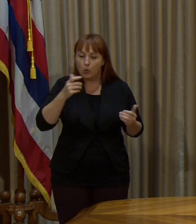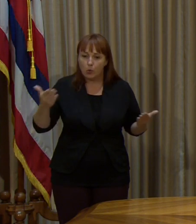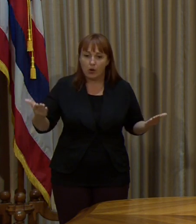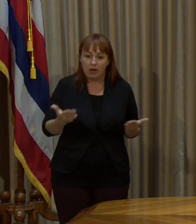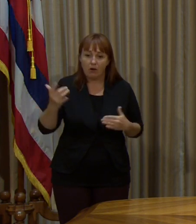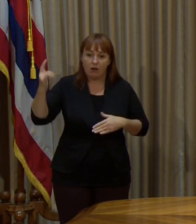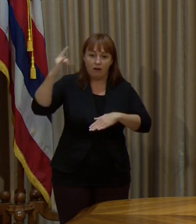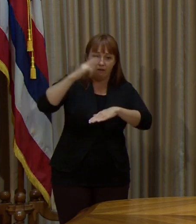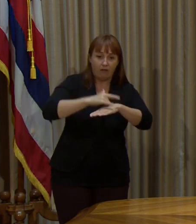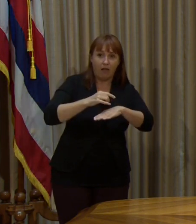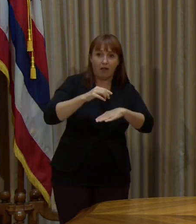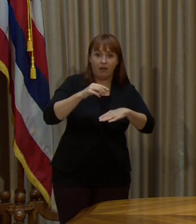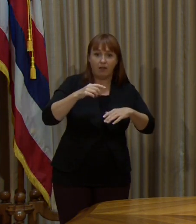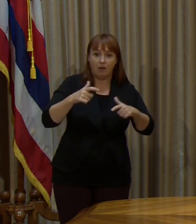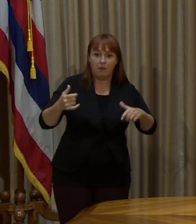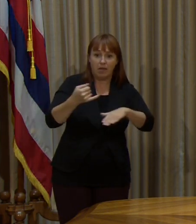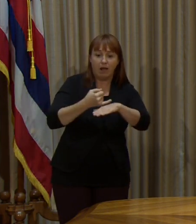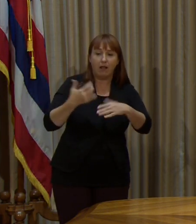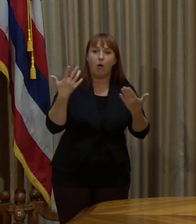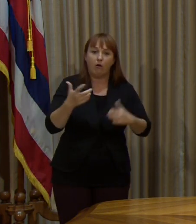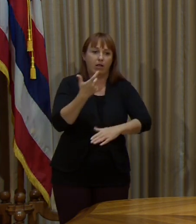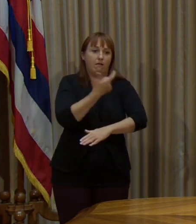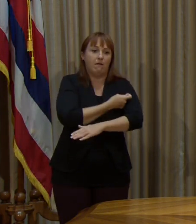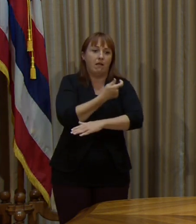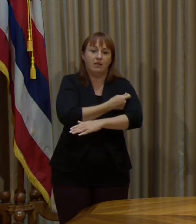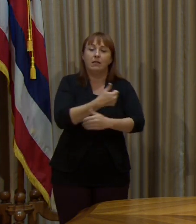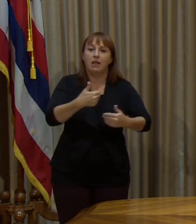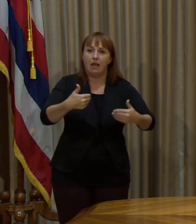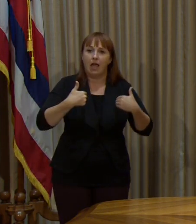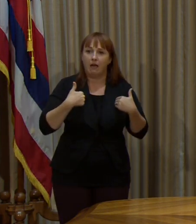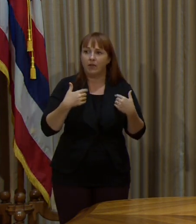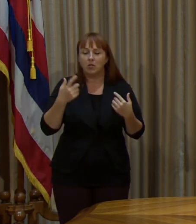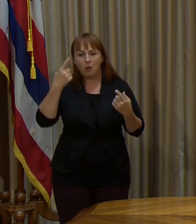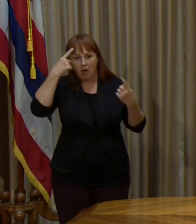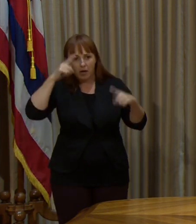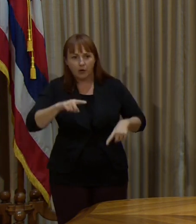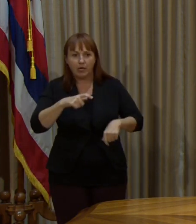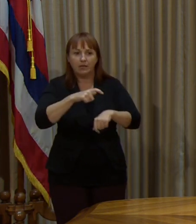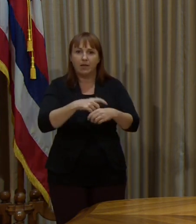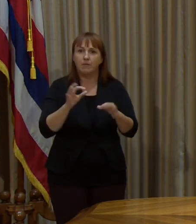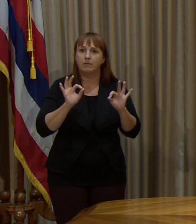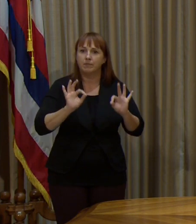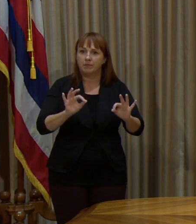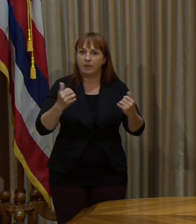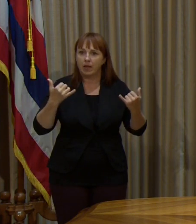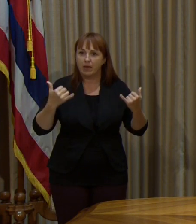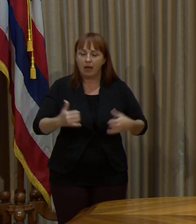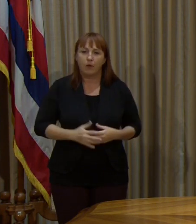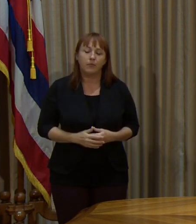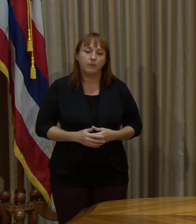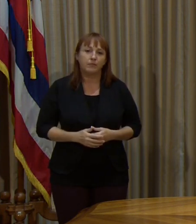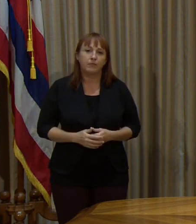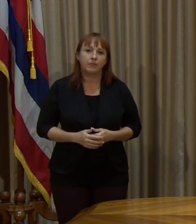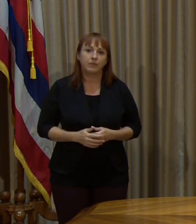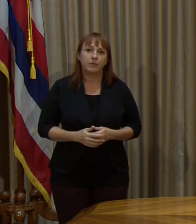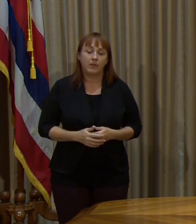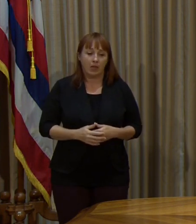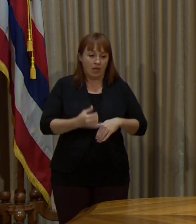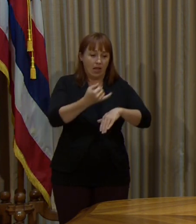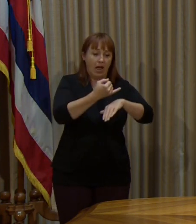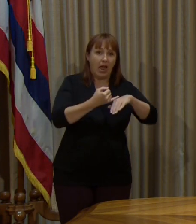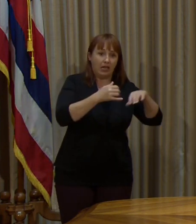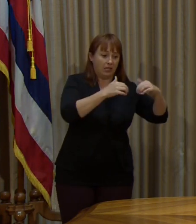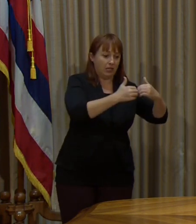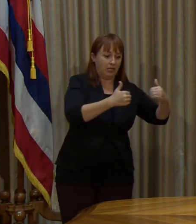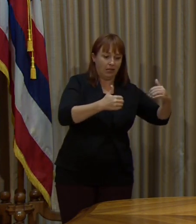vaccinated already. So the timing is, you know, the right time to do this. If you think about it, we're islands separated